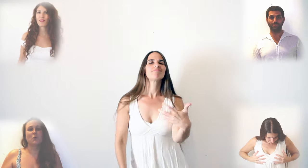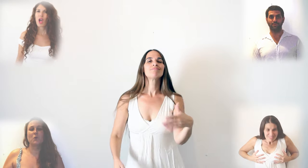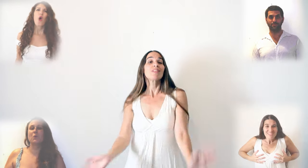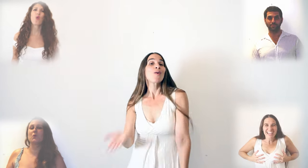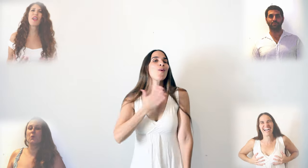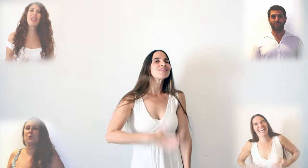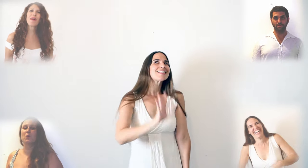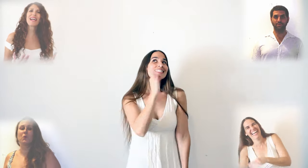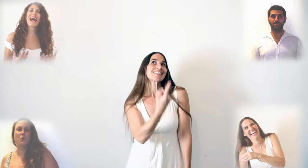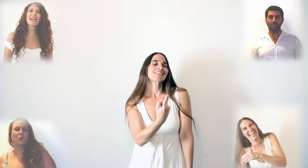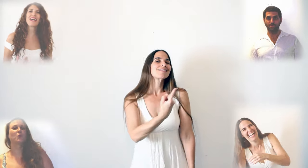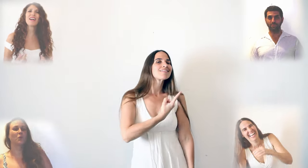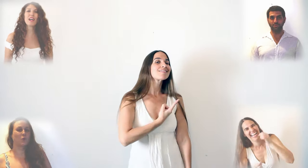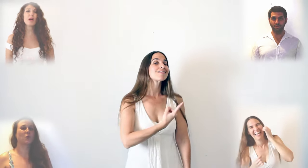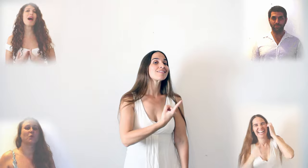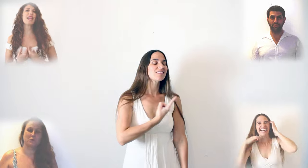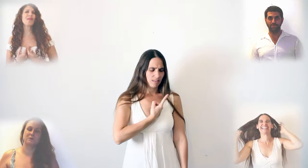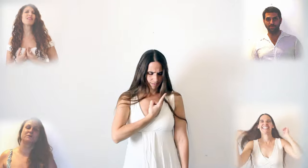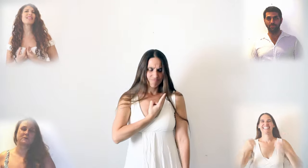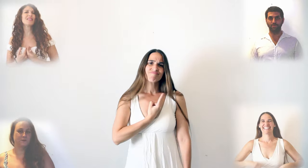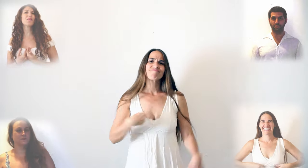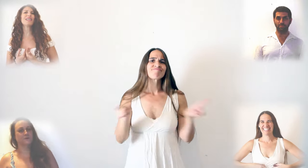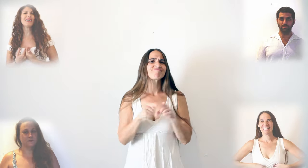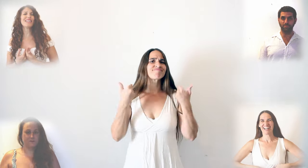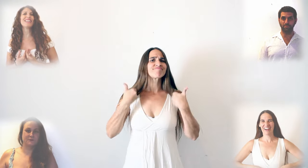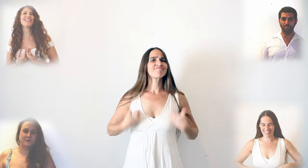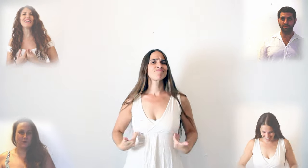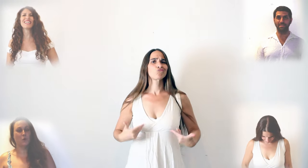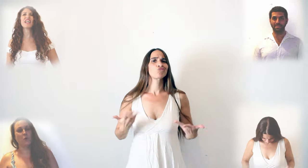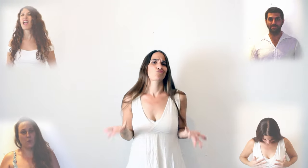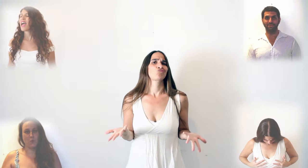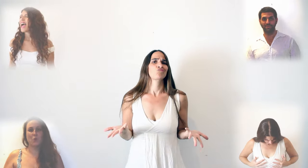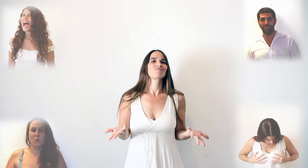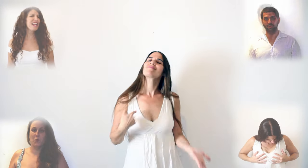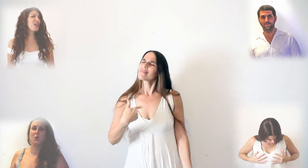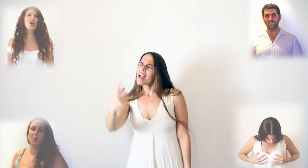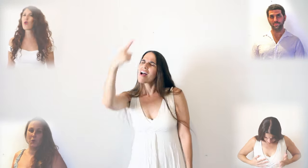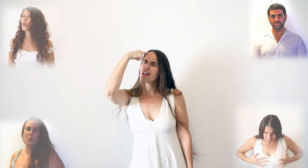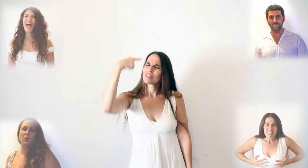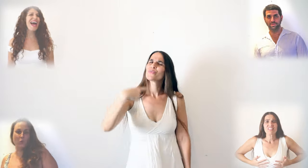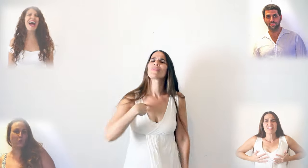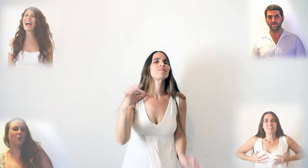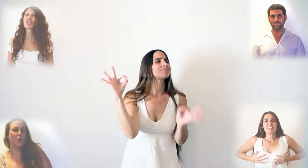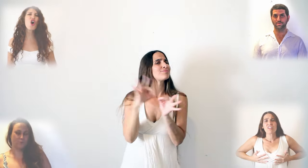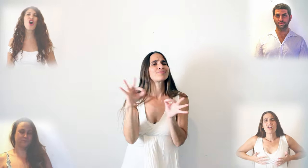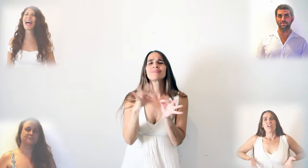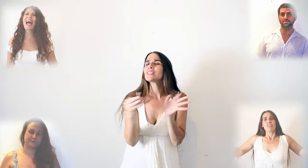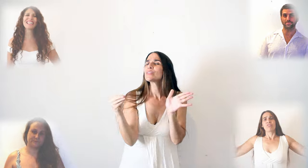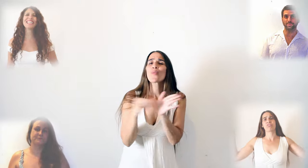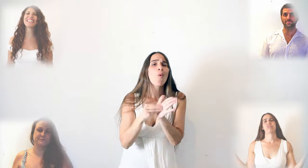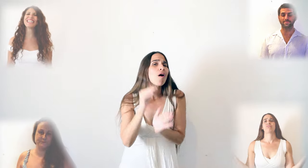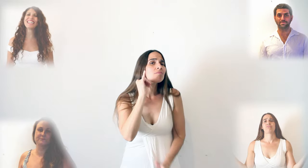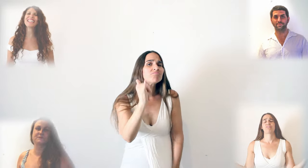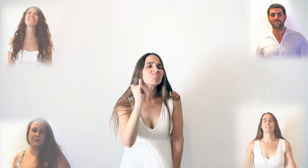Wanna be younger But I'm still me I know that all